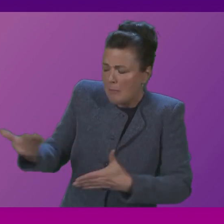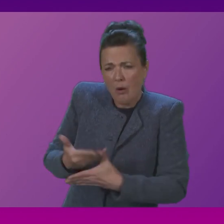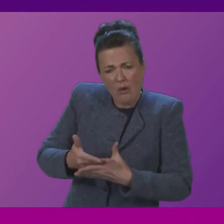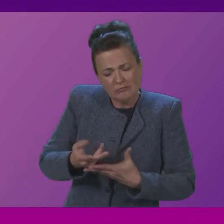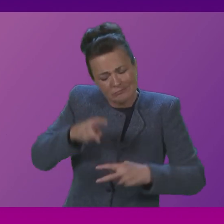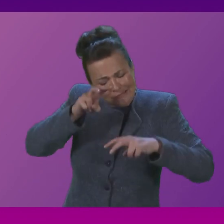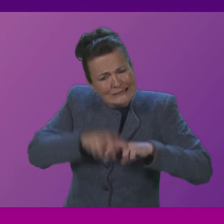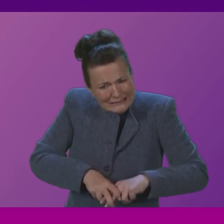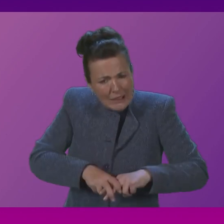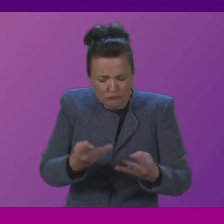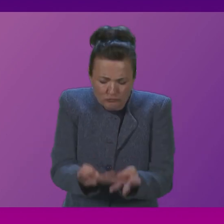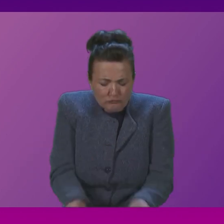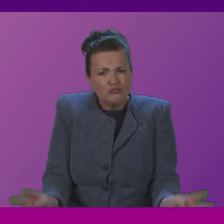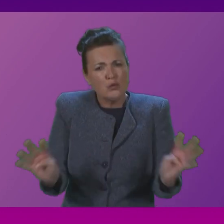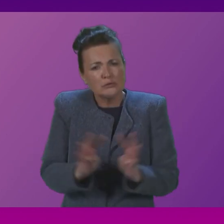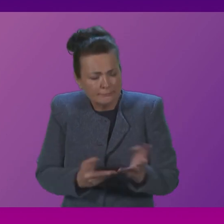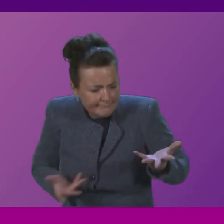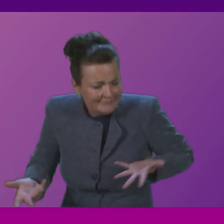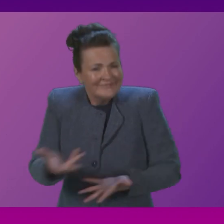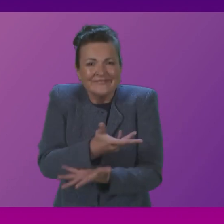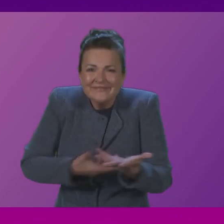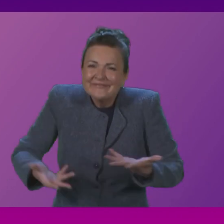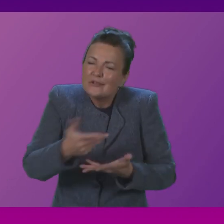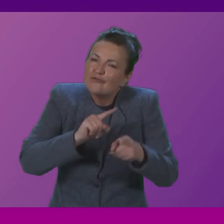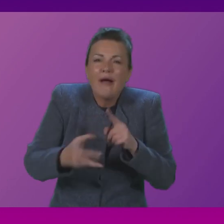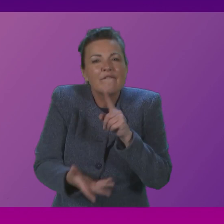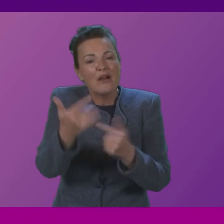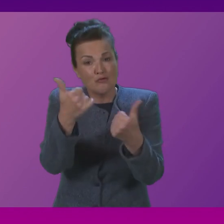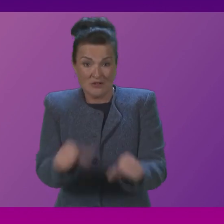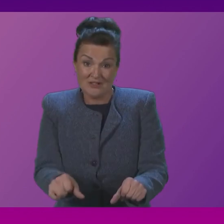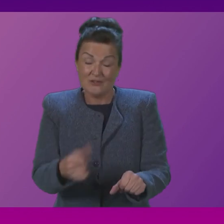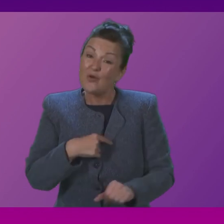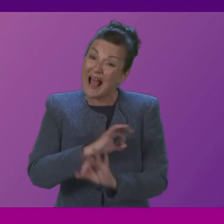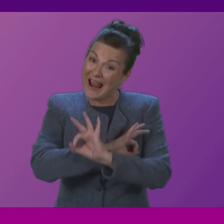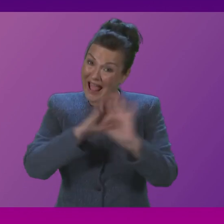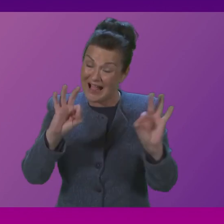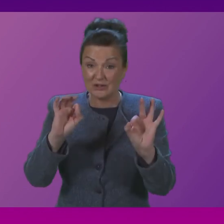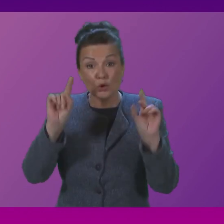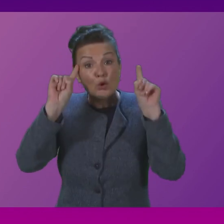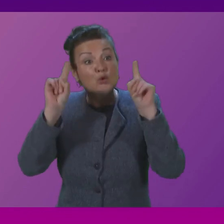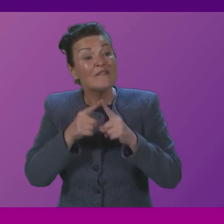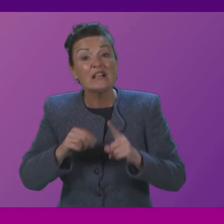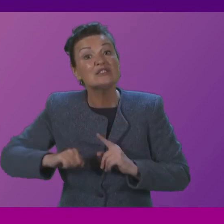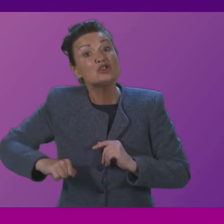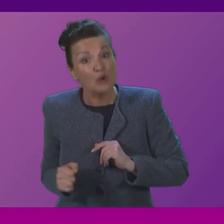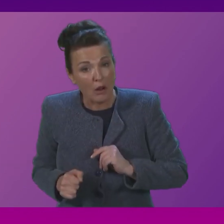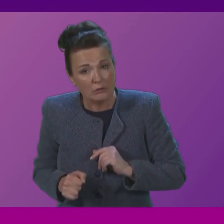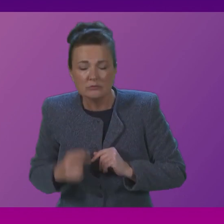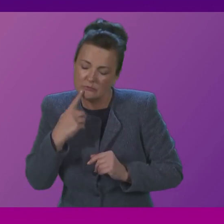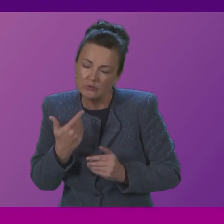workers to find resolution to dispute such as this and I would call on University Scotland to do exactly that